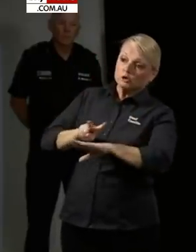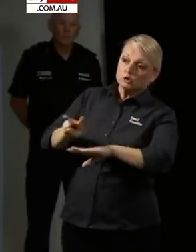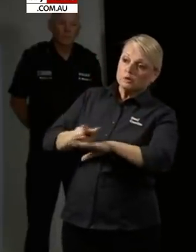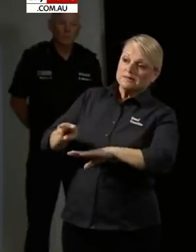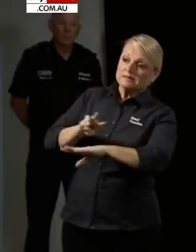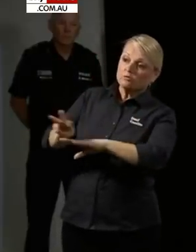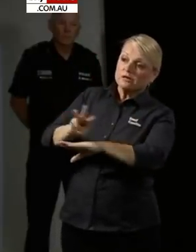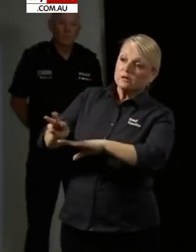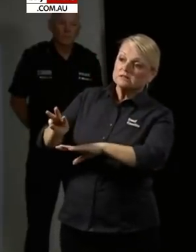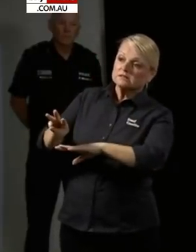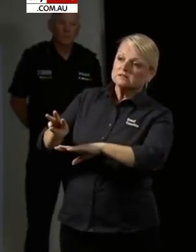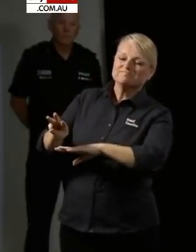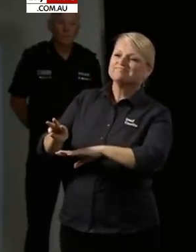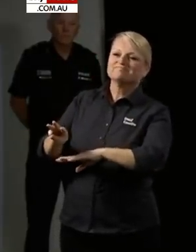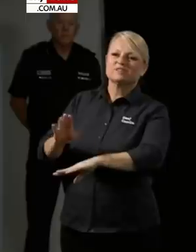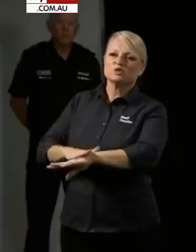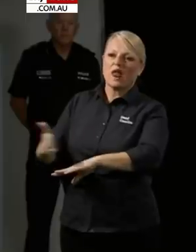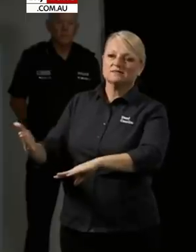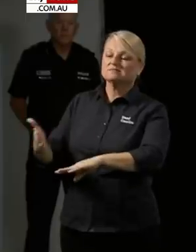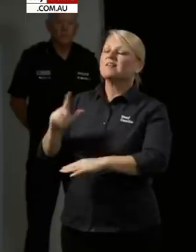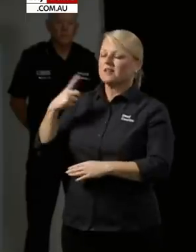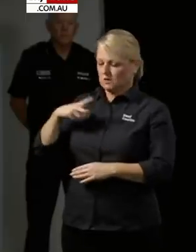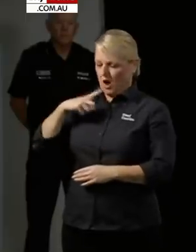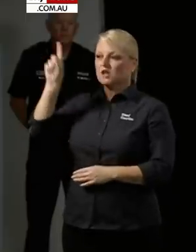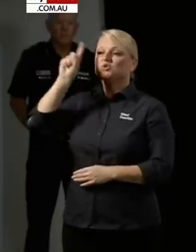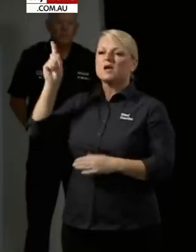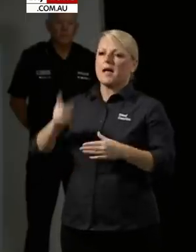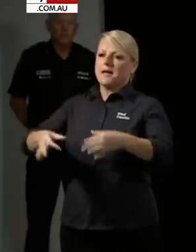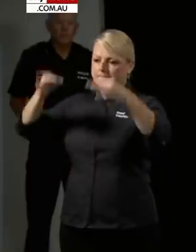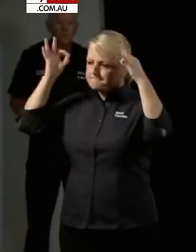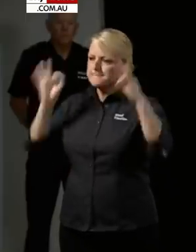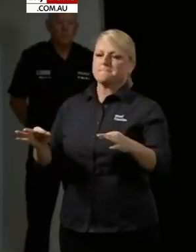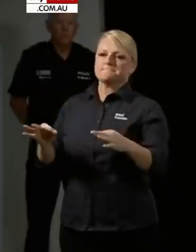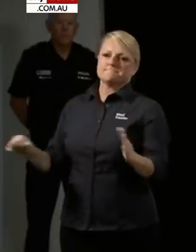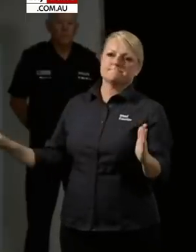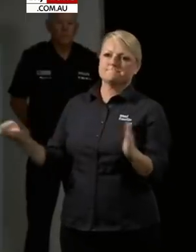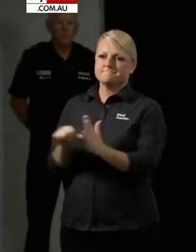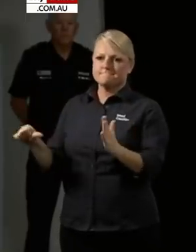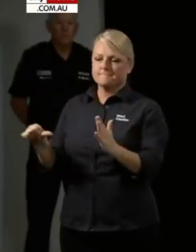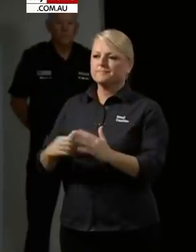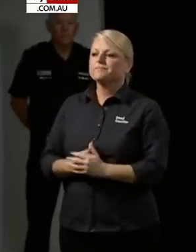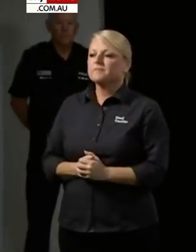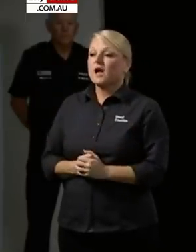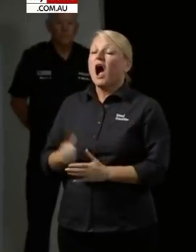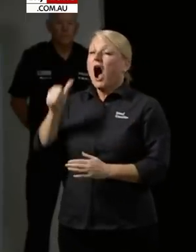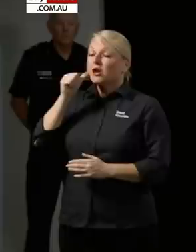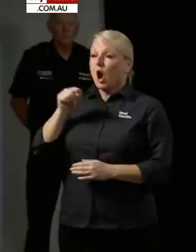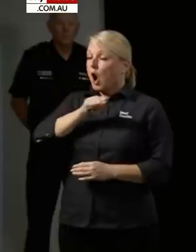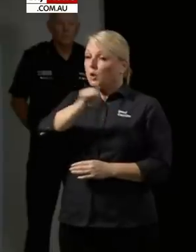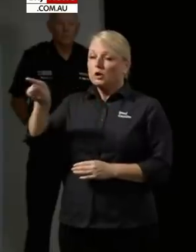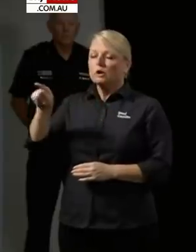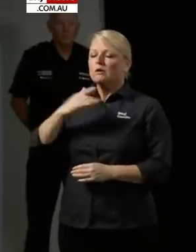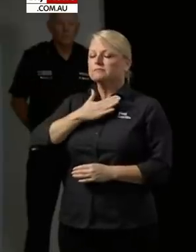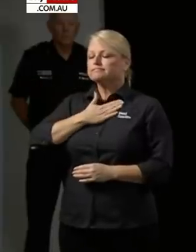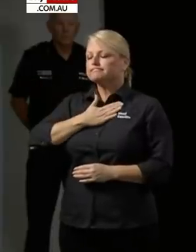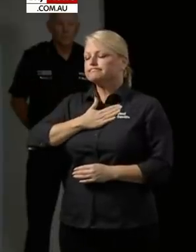time because it's going to be too late. This is going to put a lot of strain on many people and this is the time to be patient,